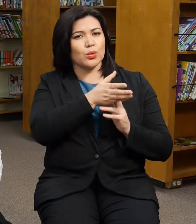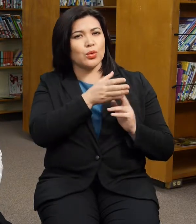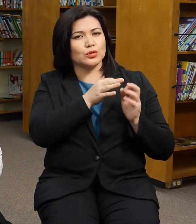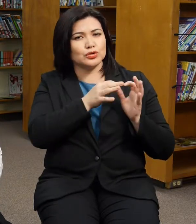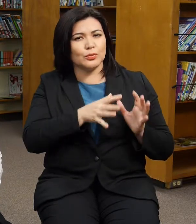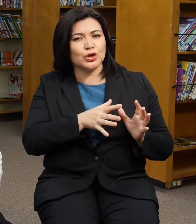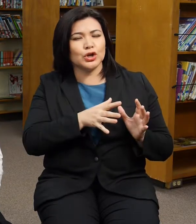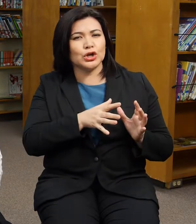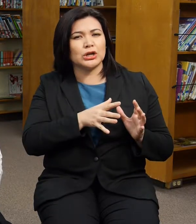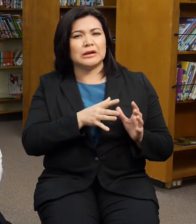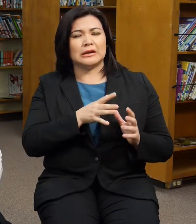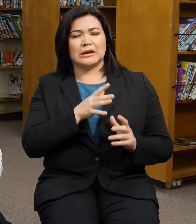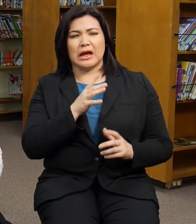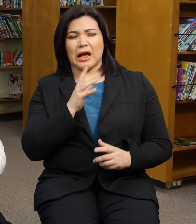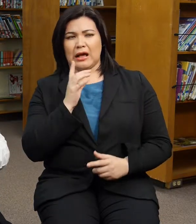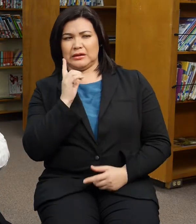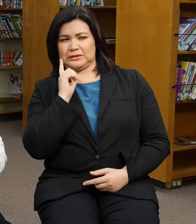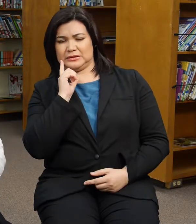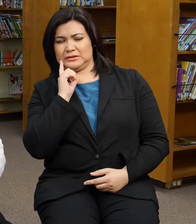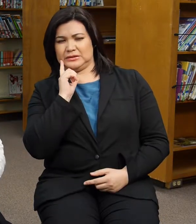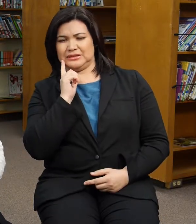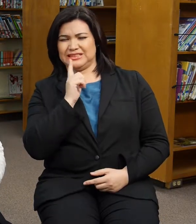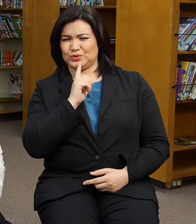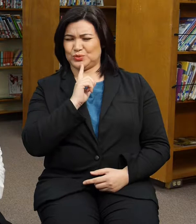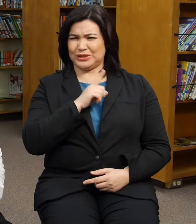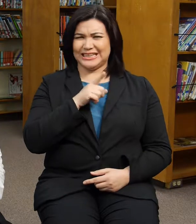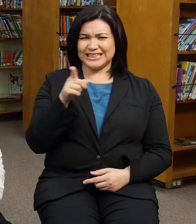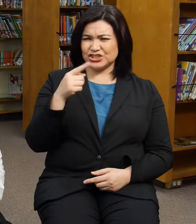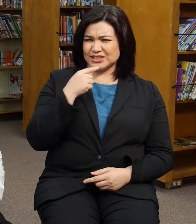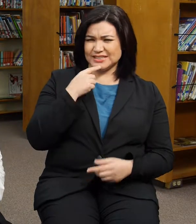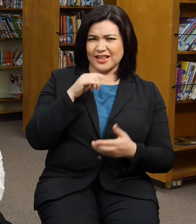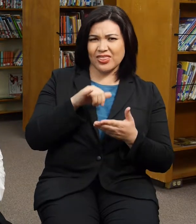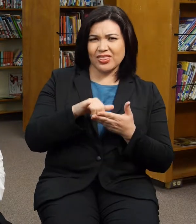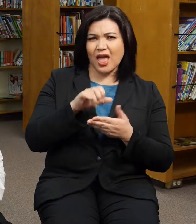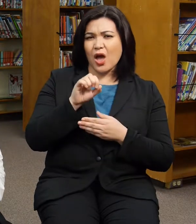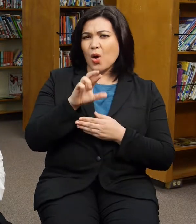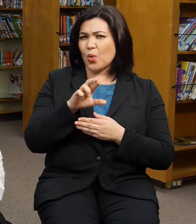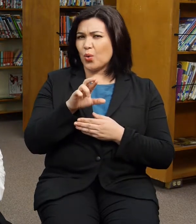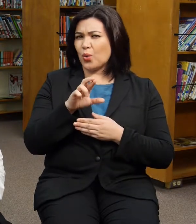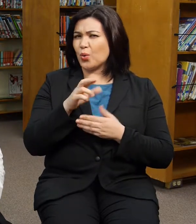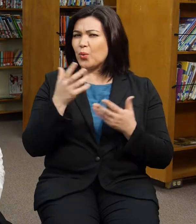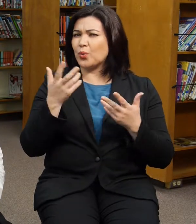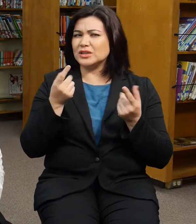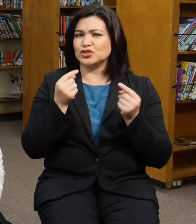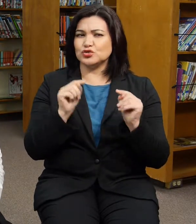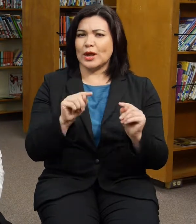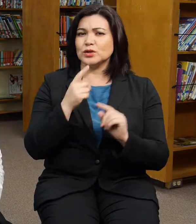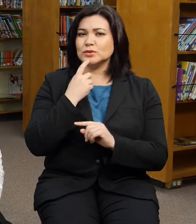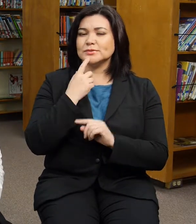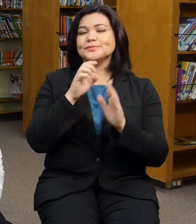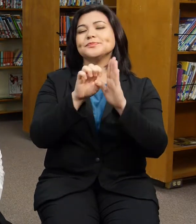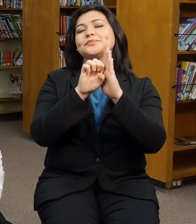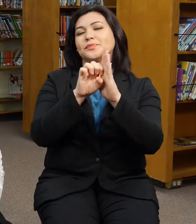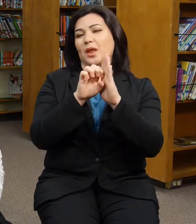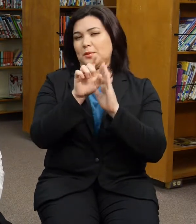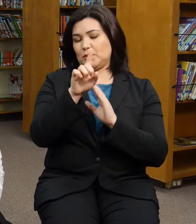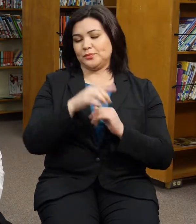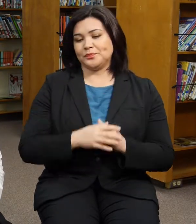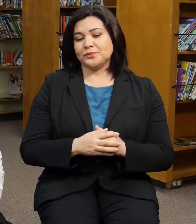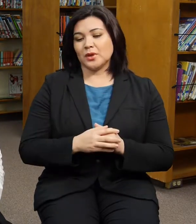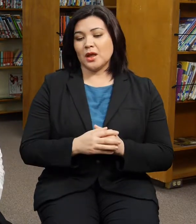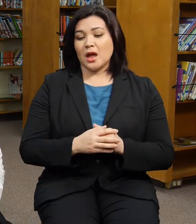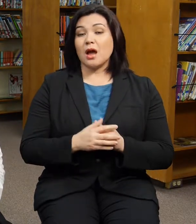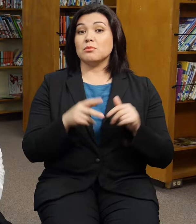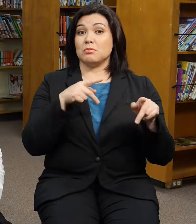did she say that, or is this what you're trying to say? You know, like, for example, there was a party, they were going to have a baby